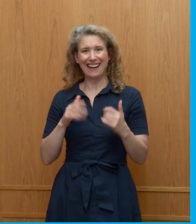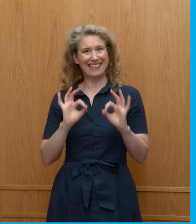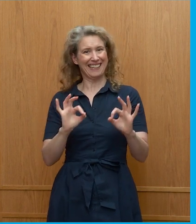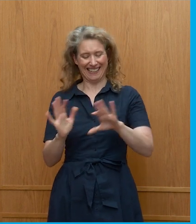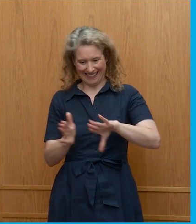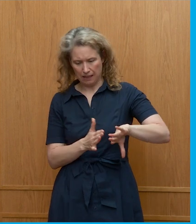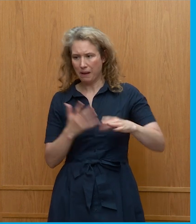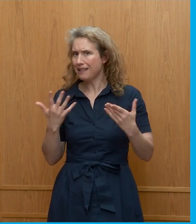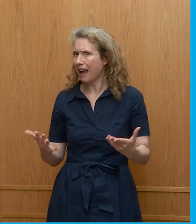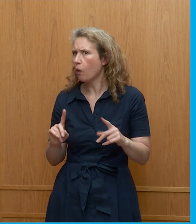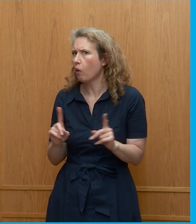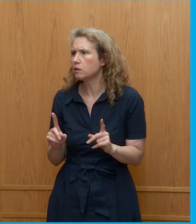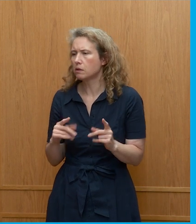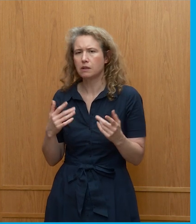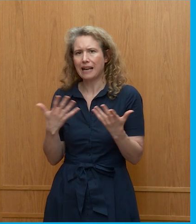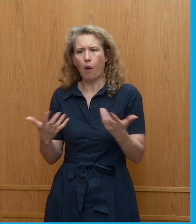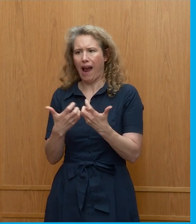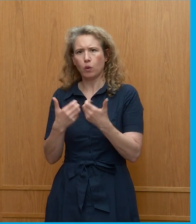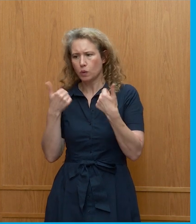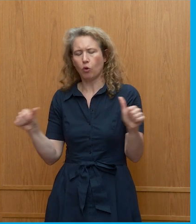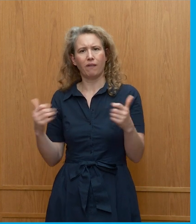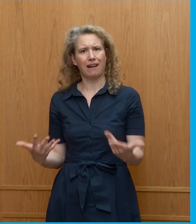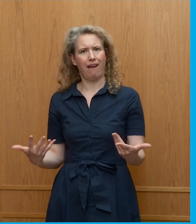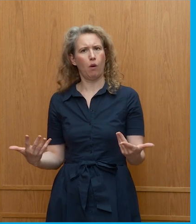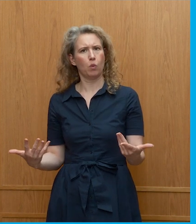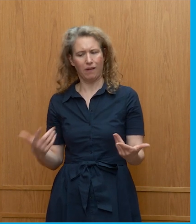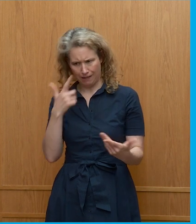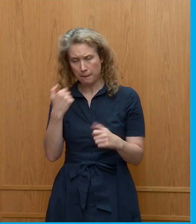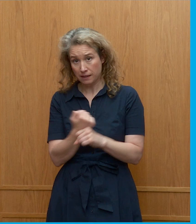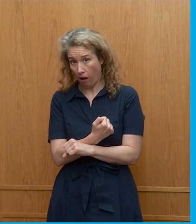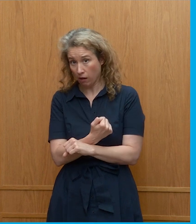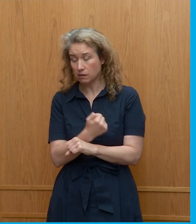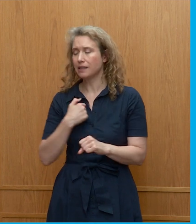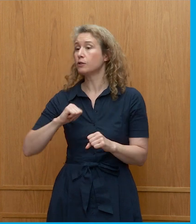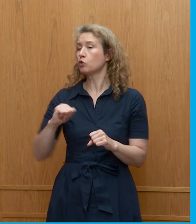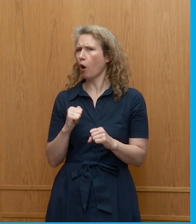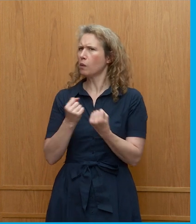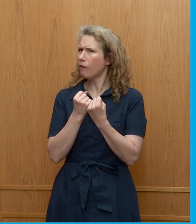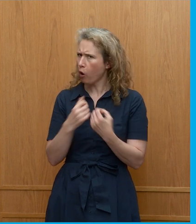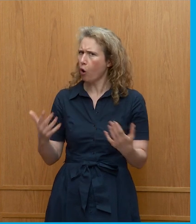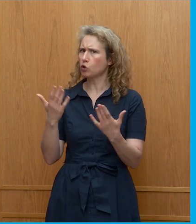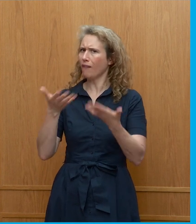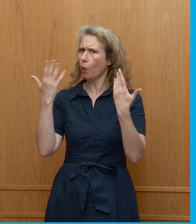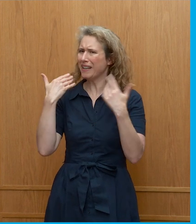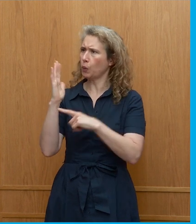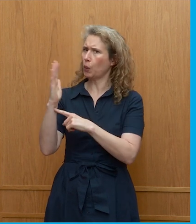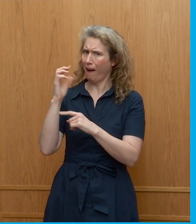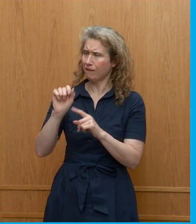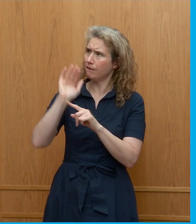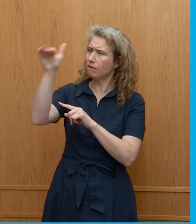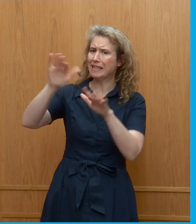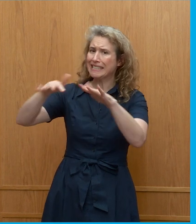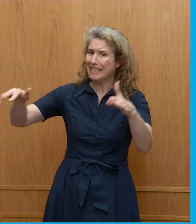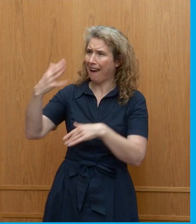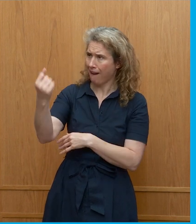strengths are everywhere in the world? So, in Scotland, we have huge offshore wind capacity, for example,